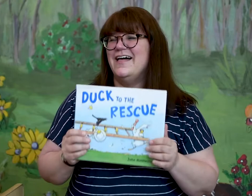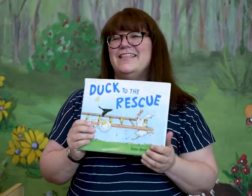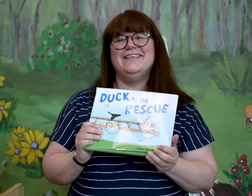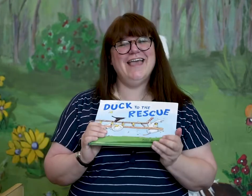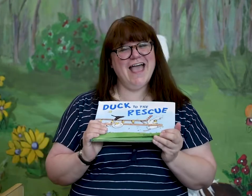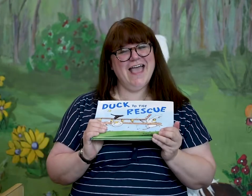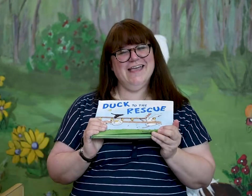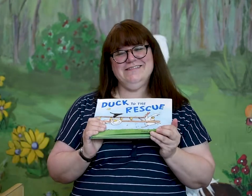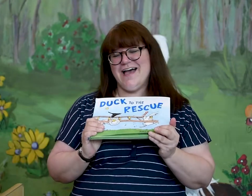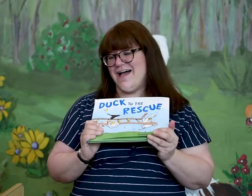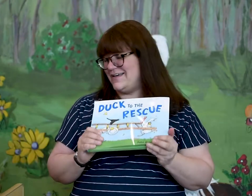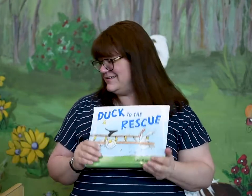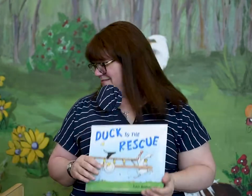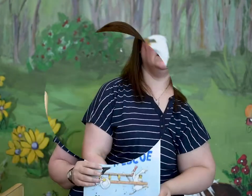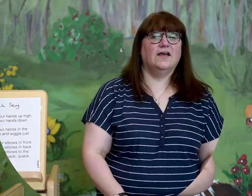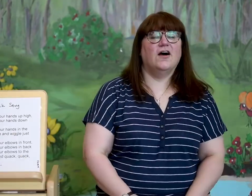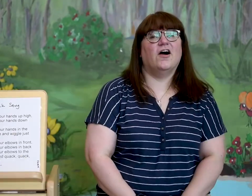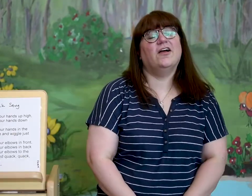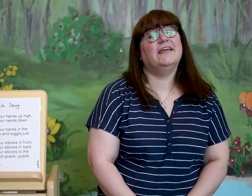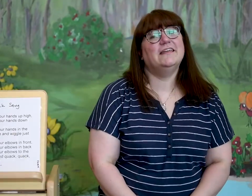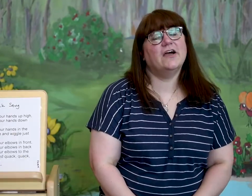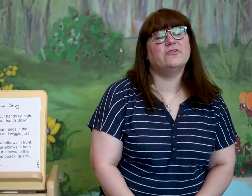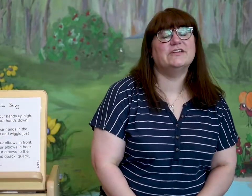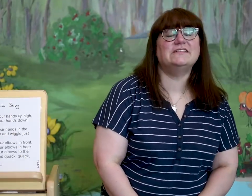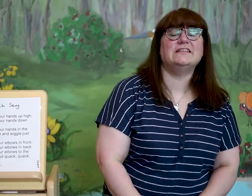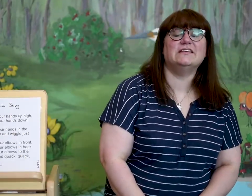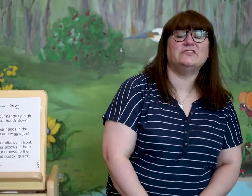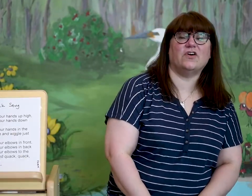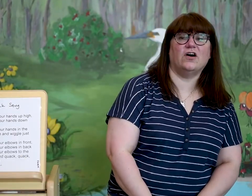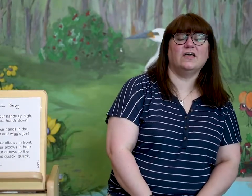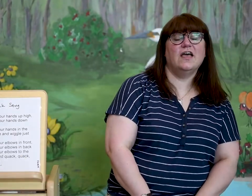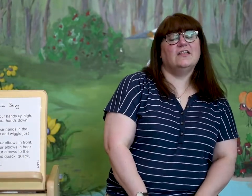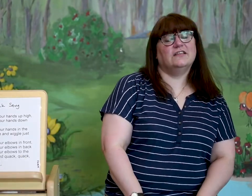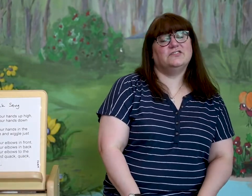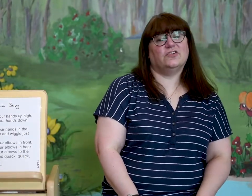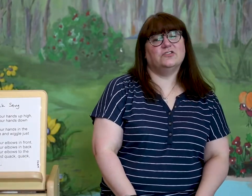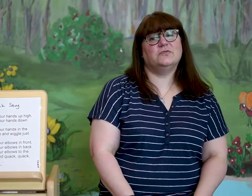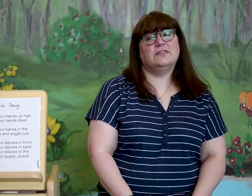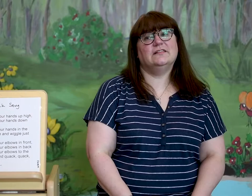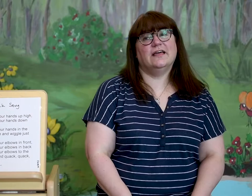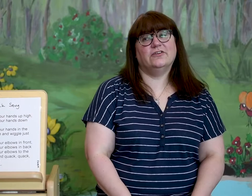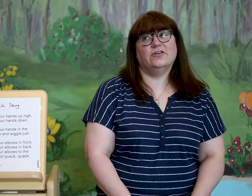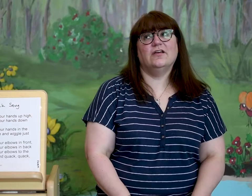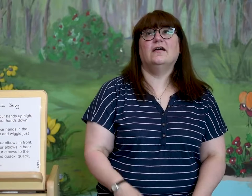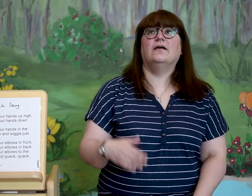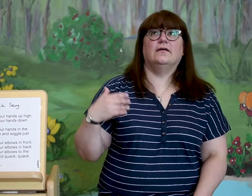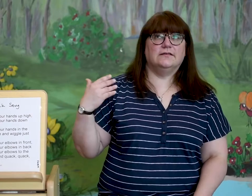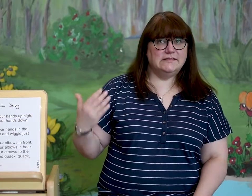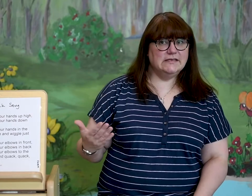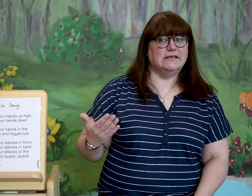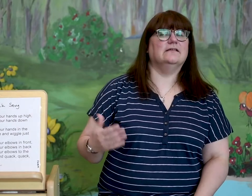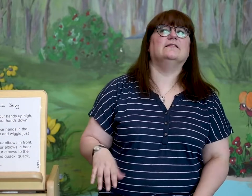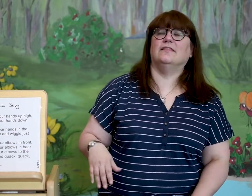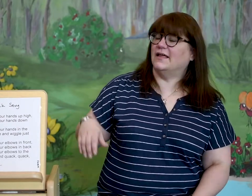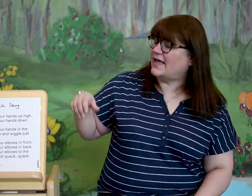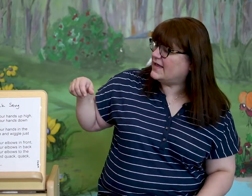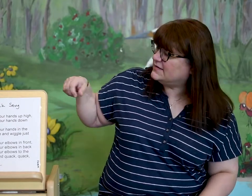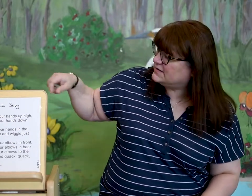Yay, duck! All right, now we're going to sing a song that starts with a letter D that has